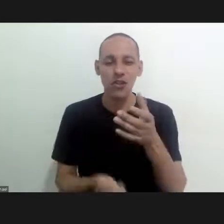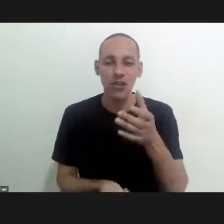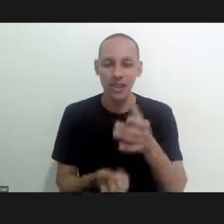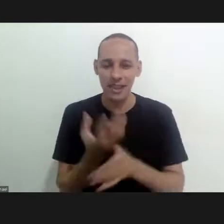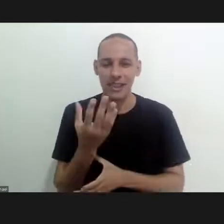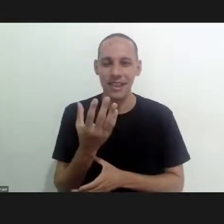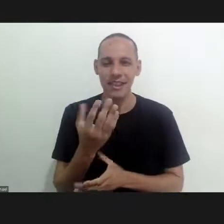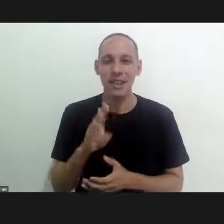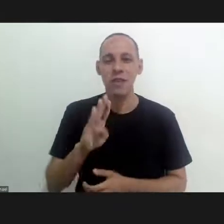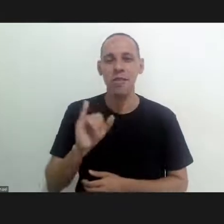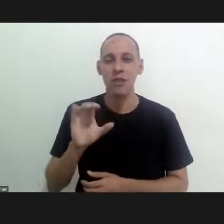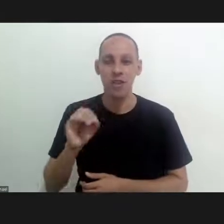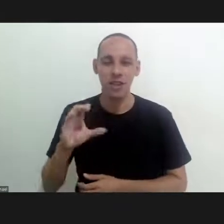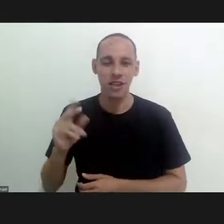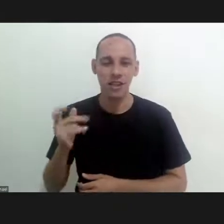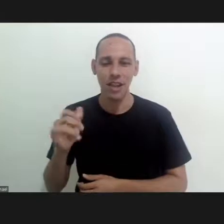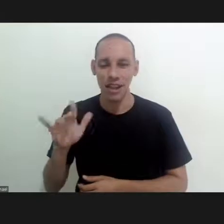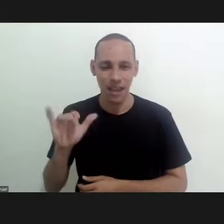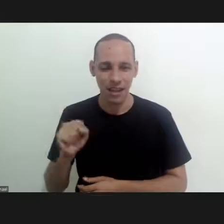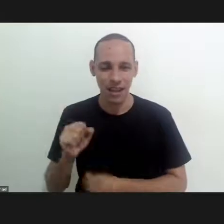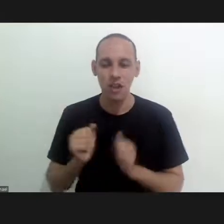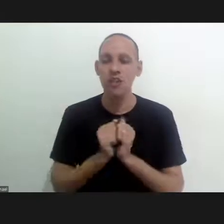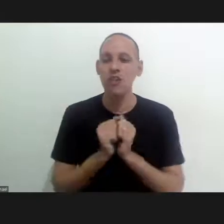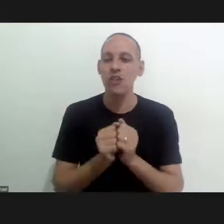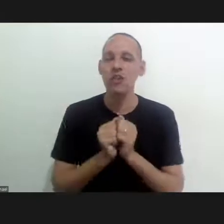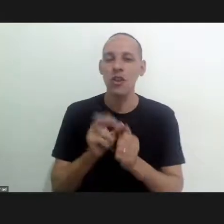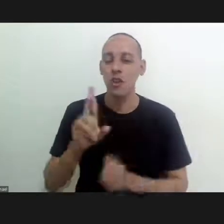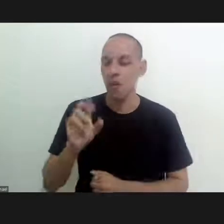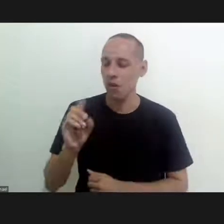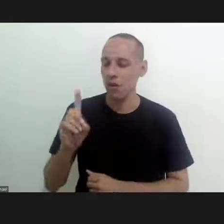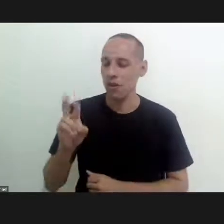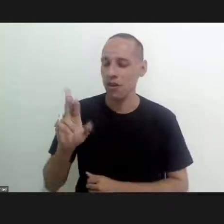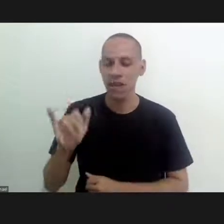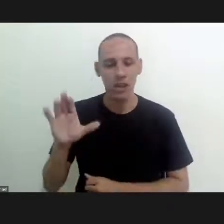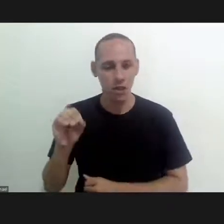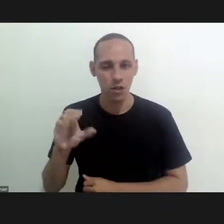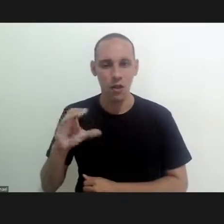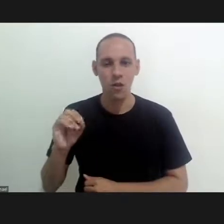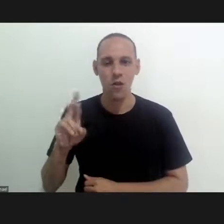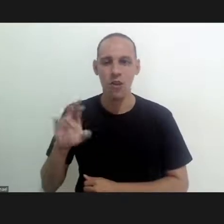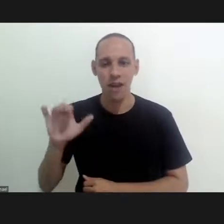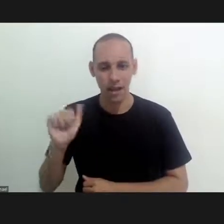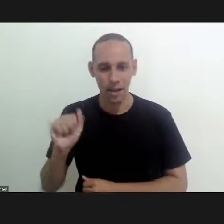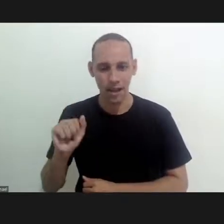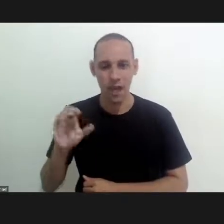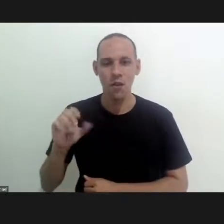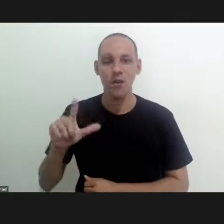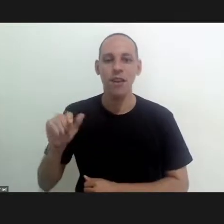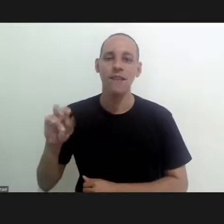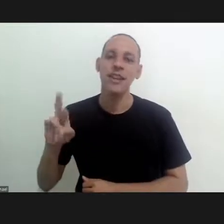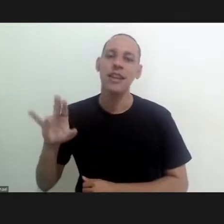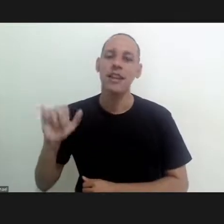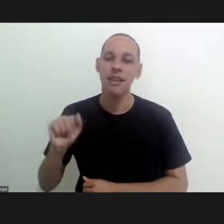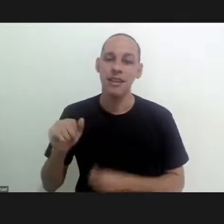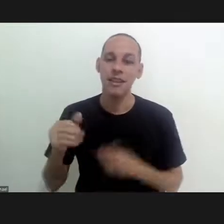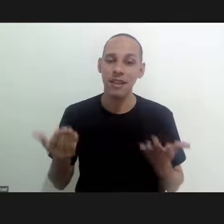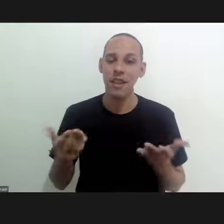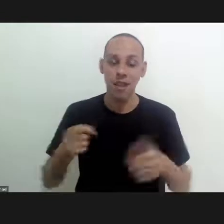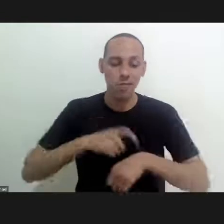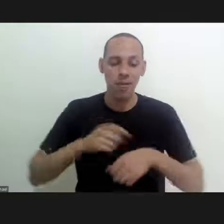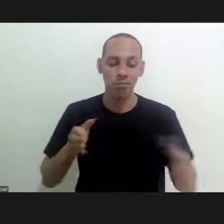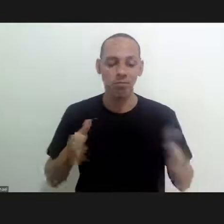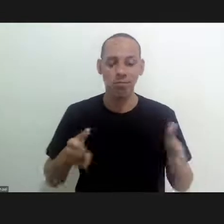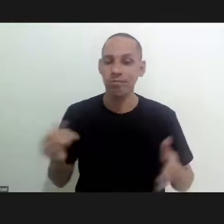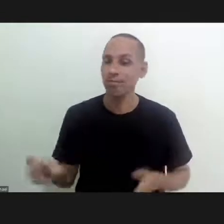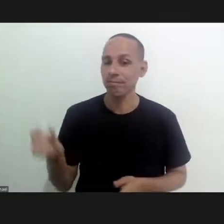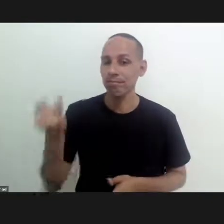of this with Dr. Rodrigo Correra-Gio Oliveira and Dr. Maria Ginas de Meirelles. So this